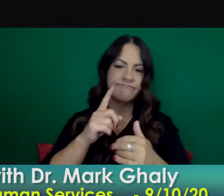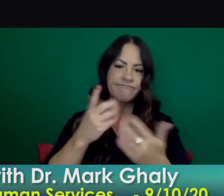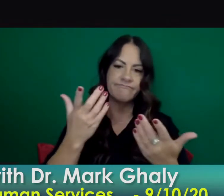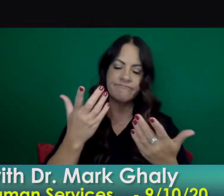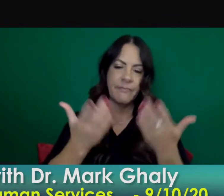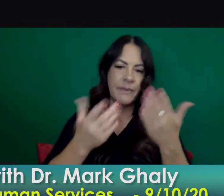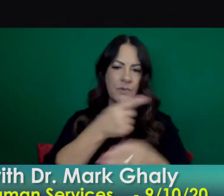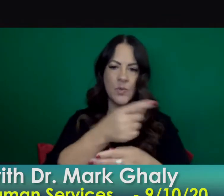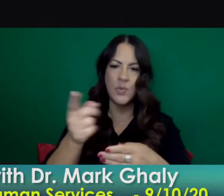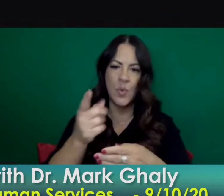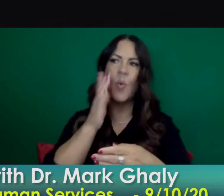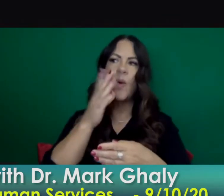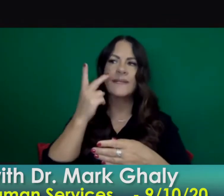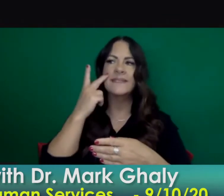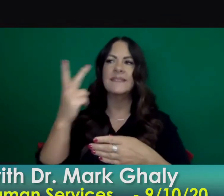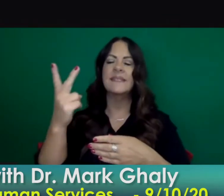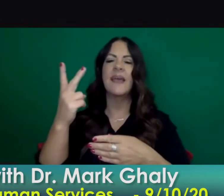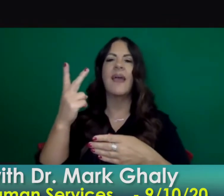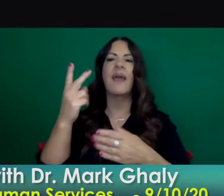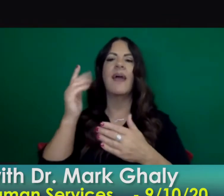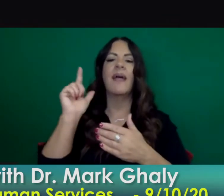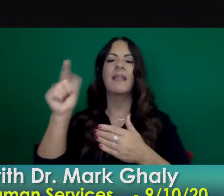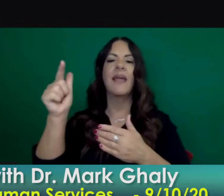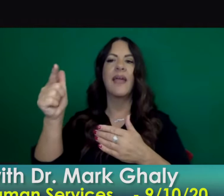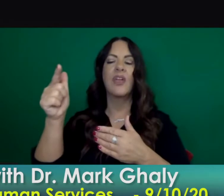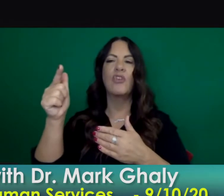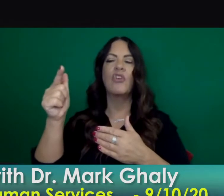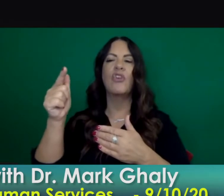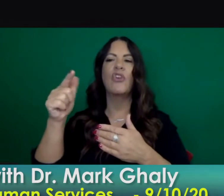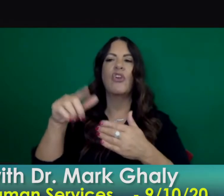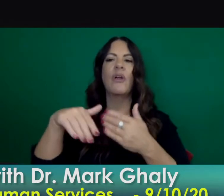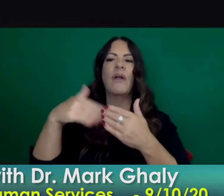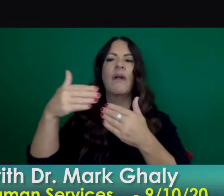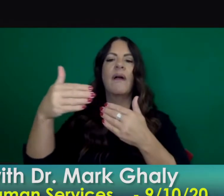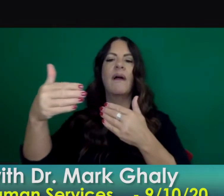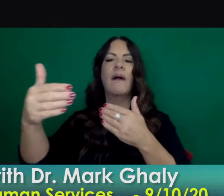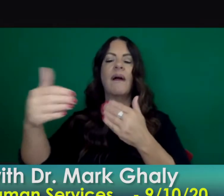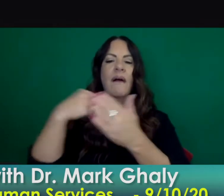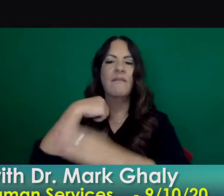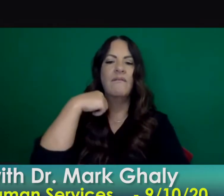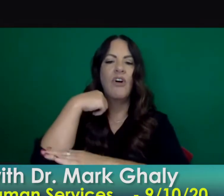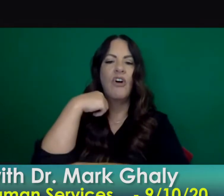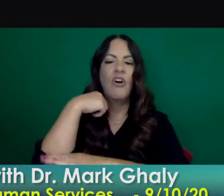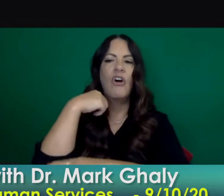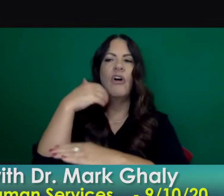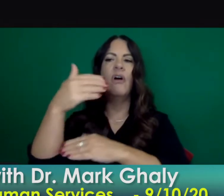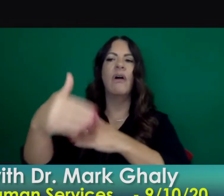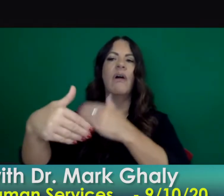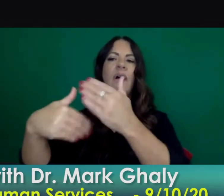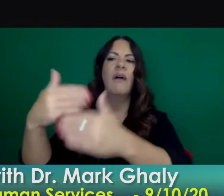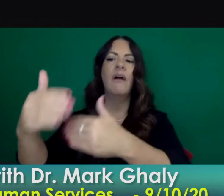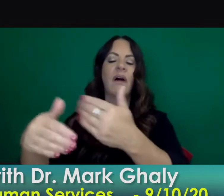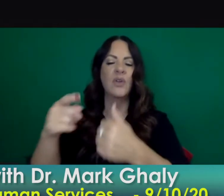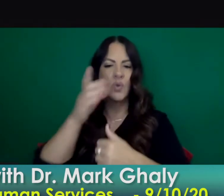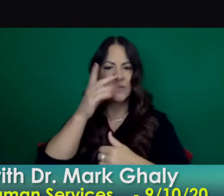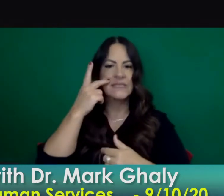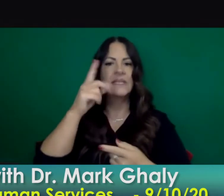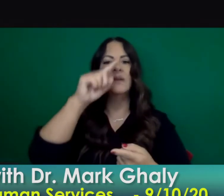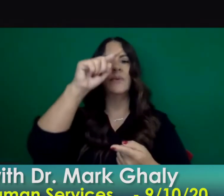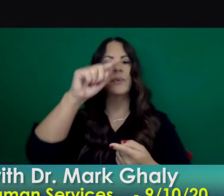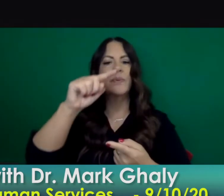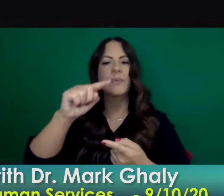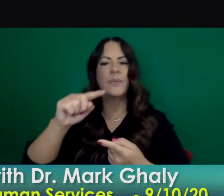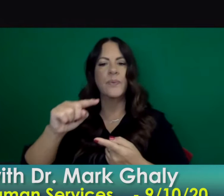see the fruits of that as we enter the full months that we continue to see transmission rates drop that the